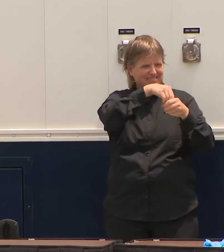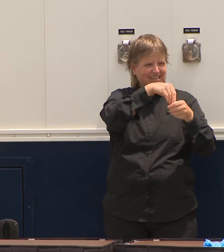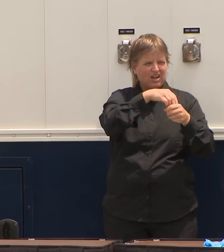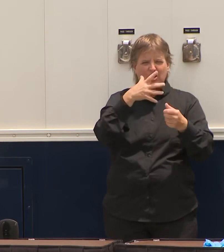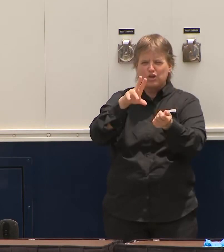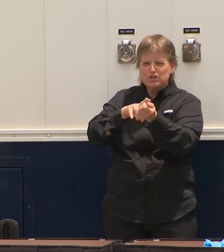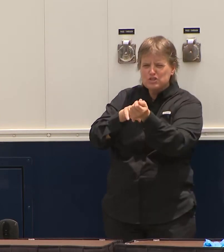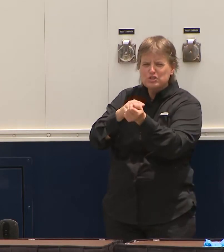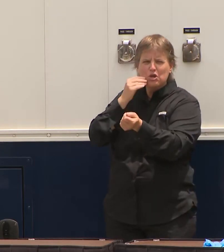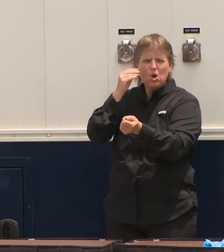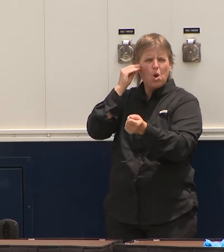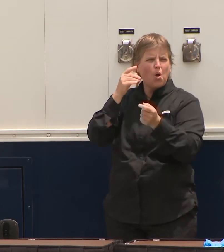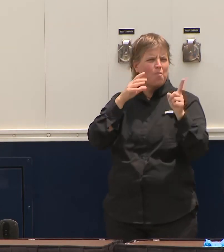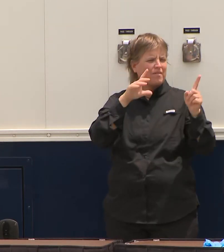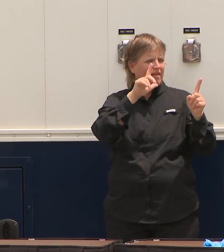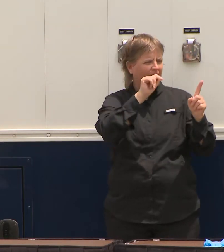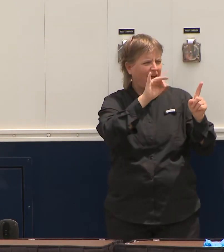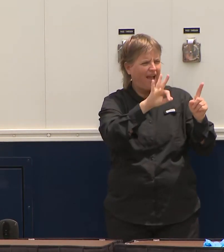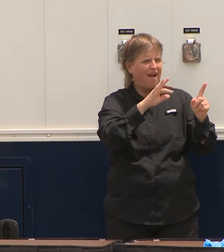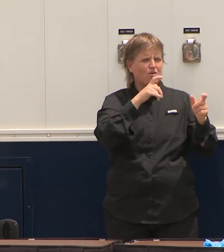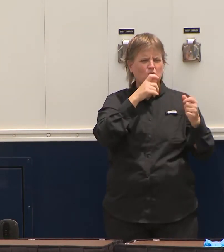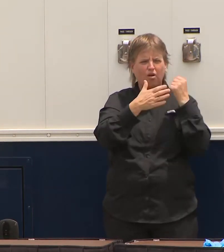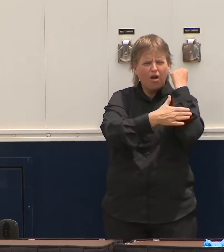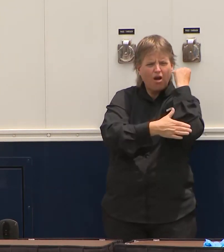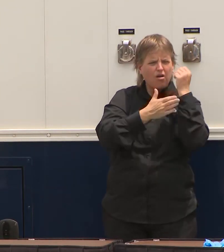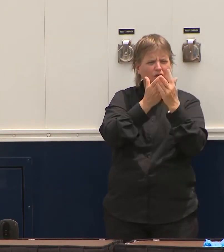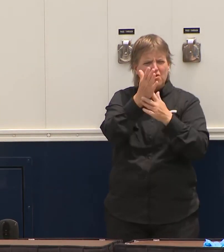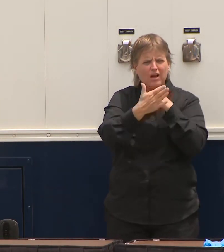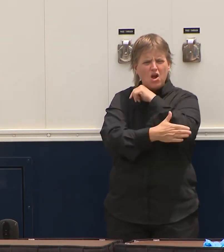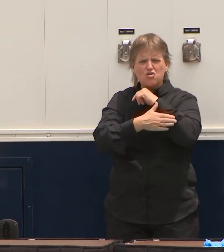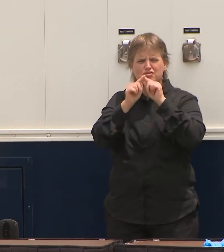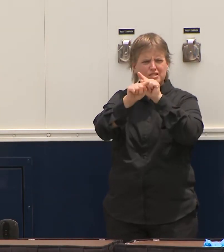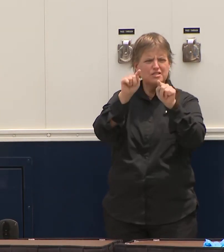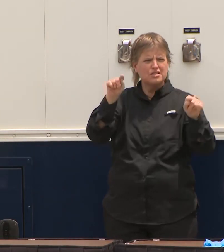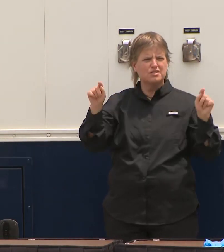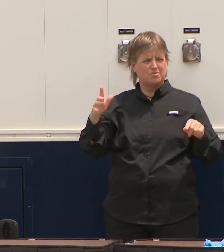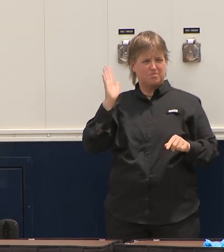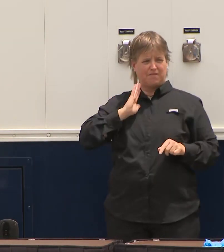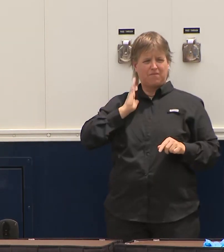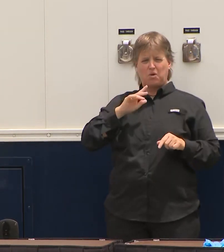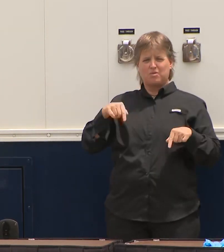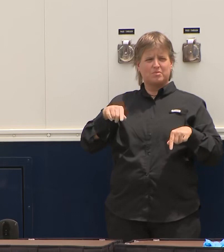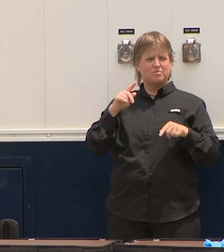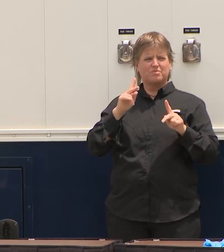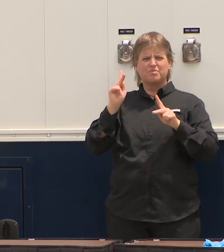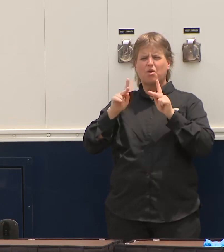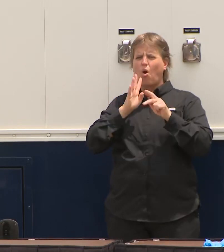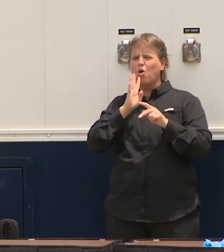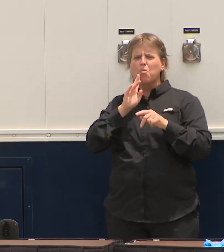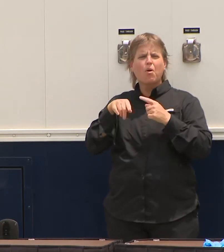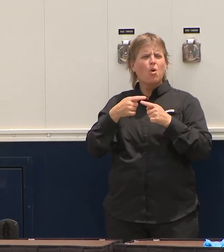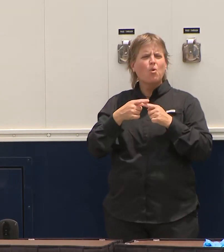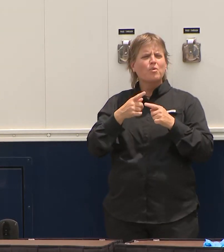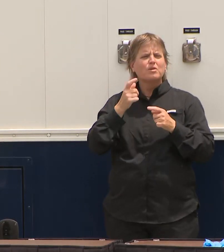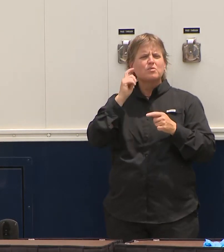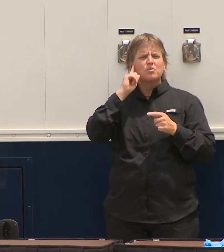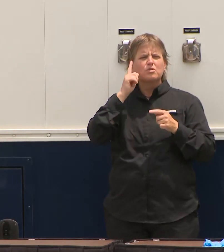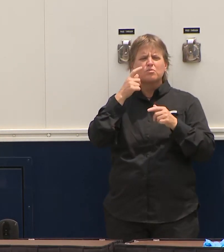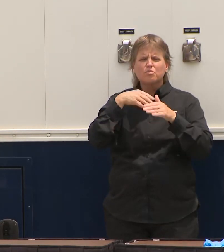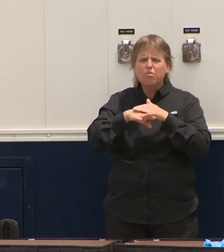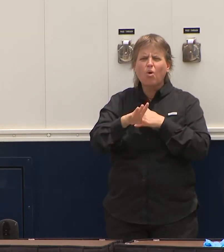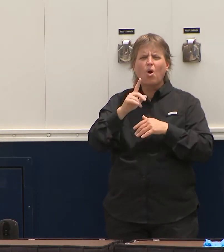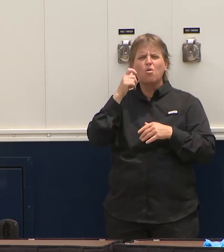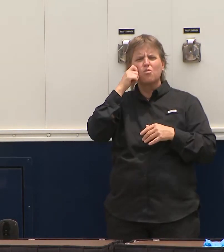county. We now have, because people had questions in terms of race and ethnicity, so we're now breaking out by